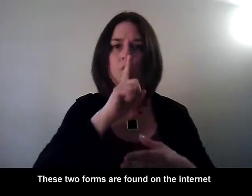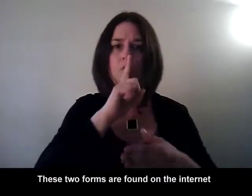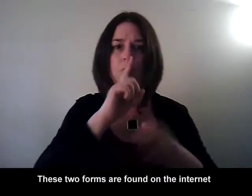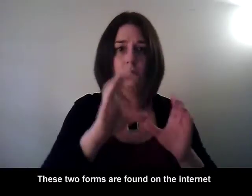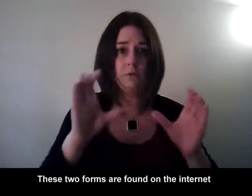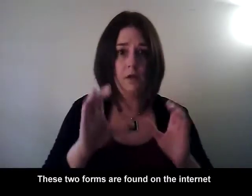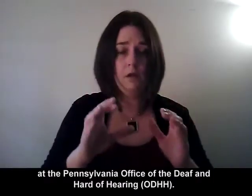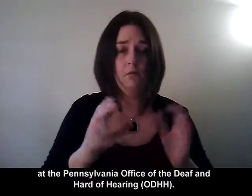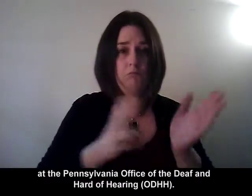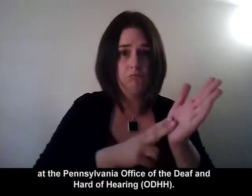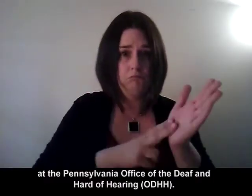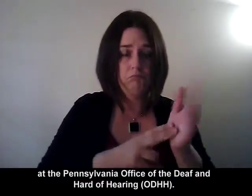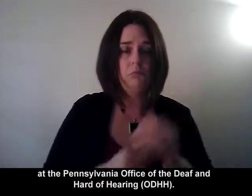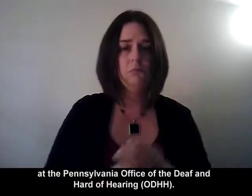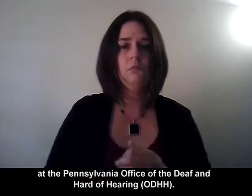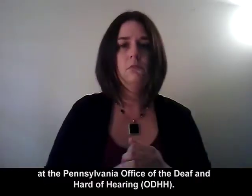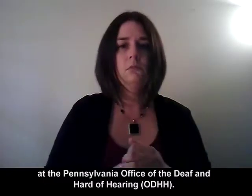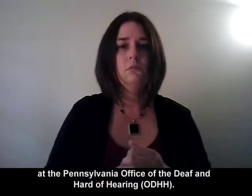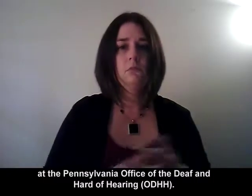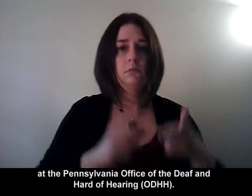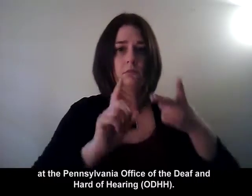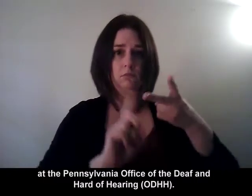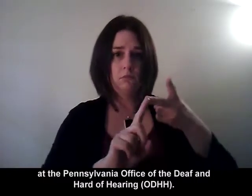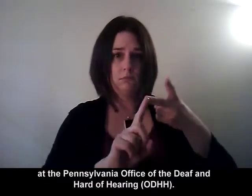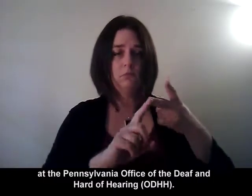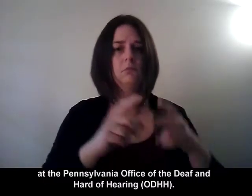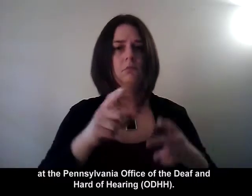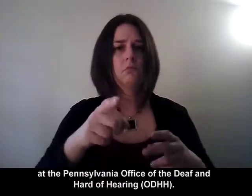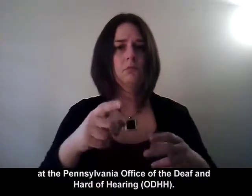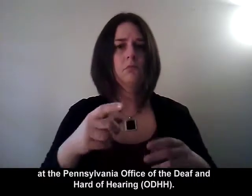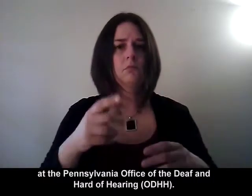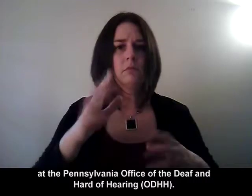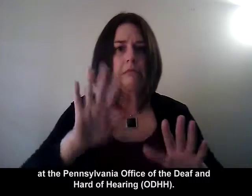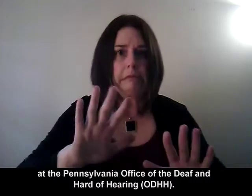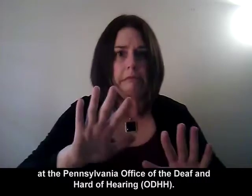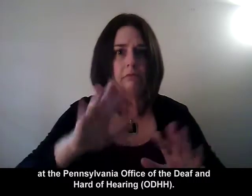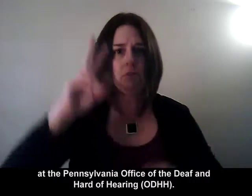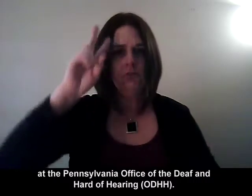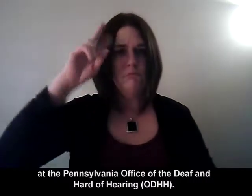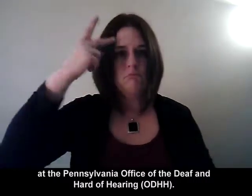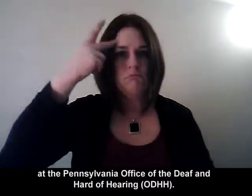at the Pennsylvania Office of the Deaf and Hard of Hearing, ODHH.